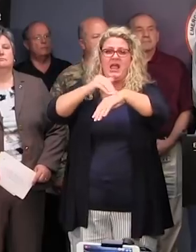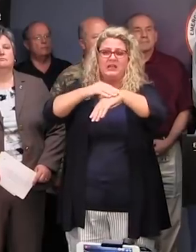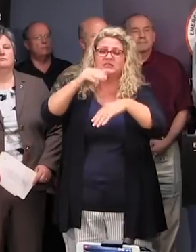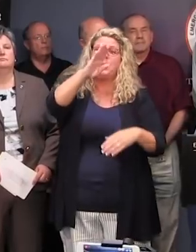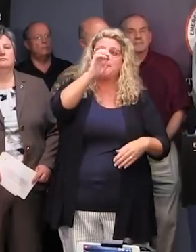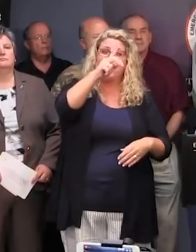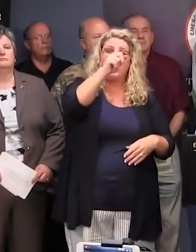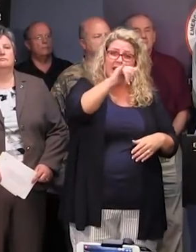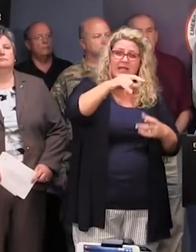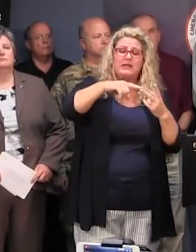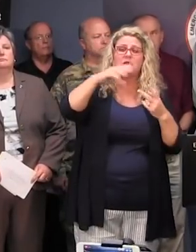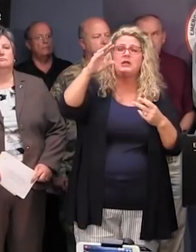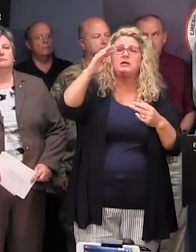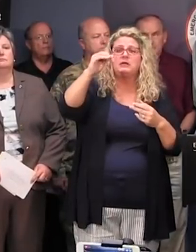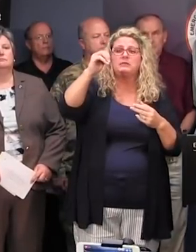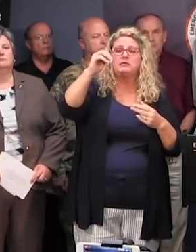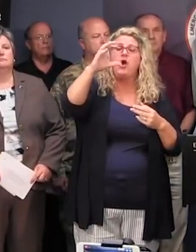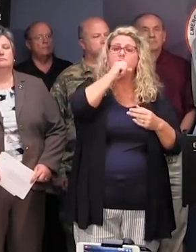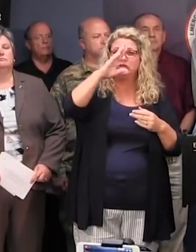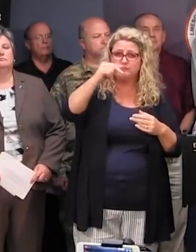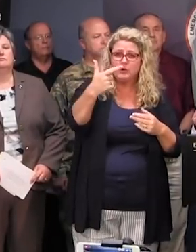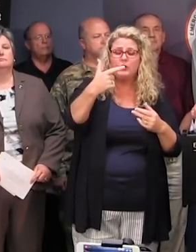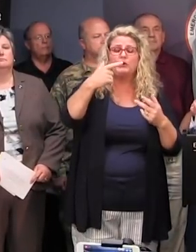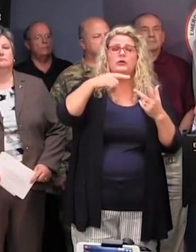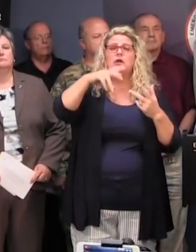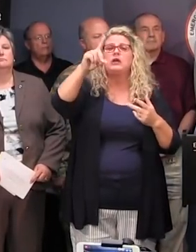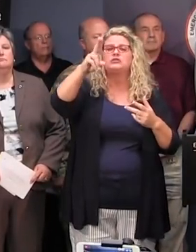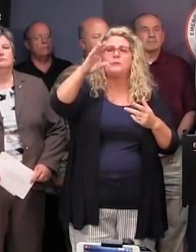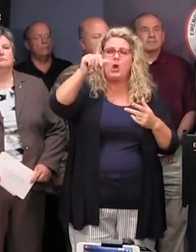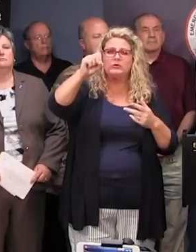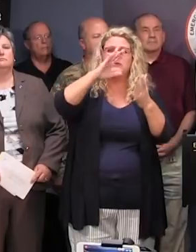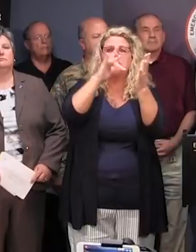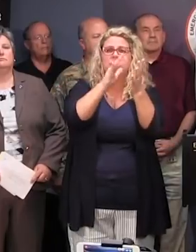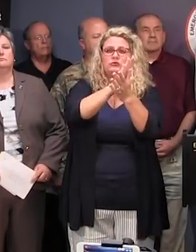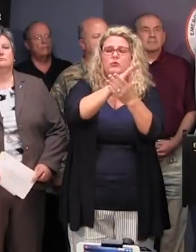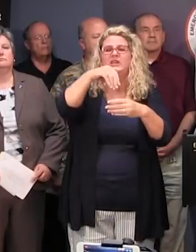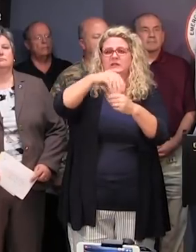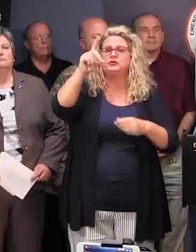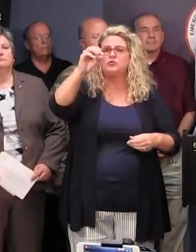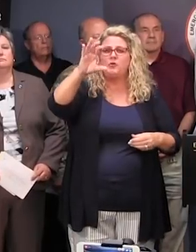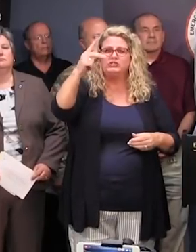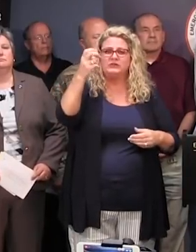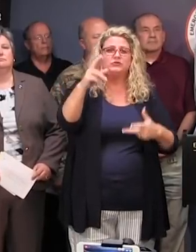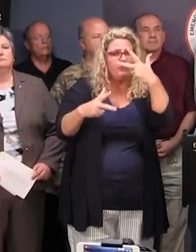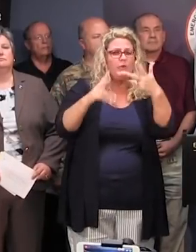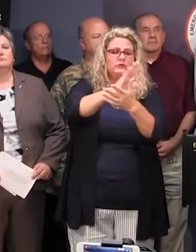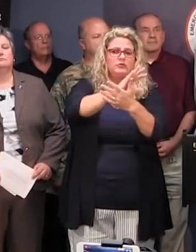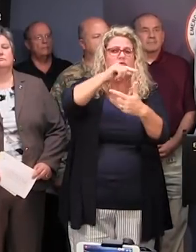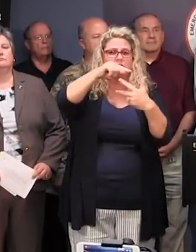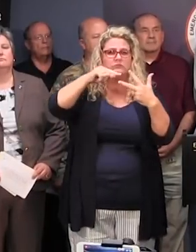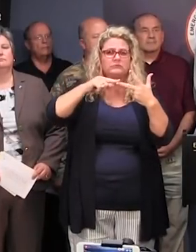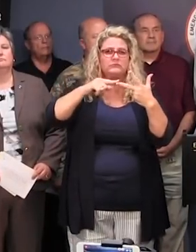Berkeley, Lake Marion High in Orangeburg, and DuBose Middle in Dorchester. The full